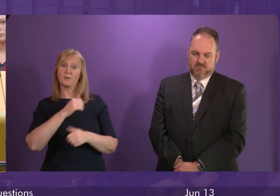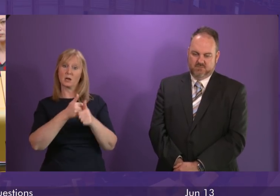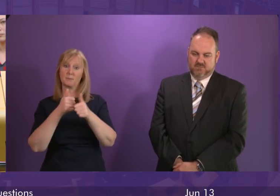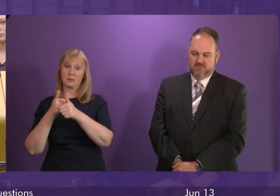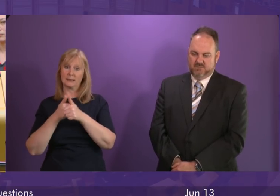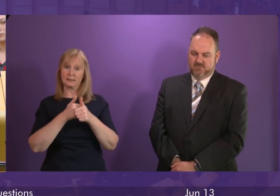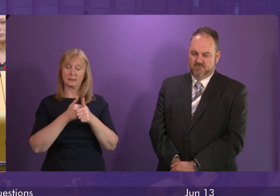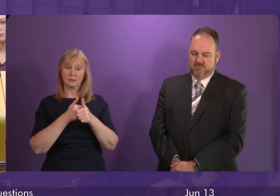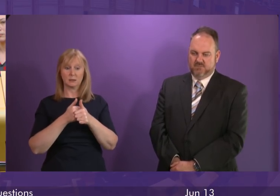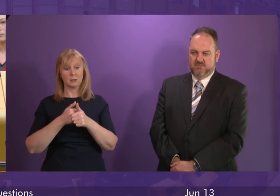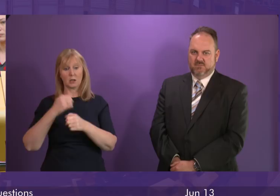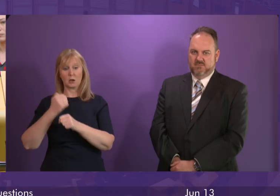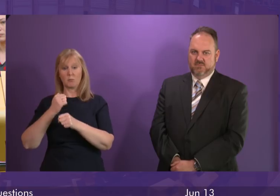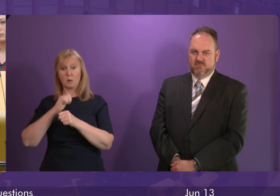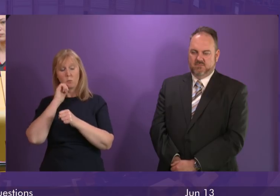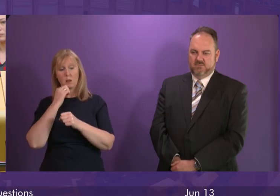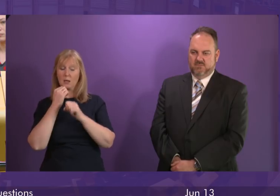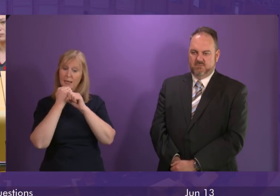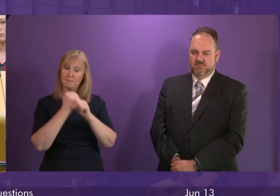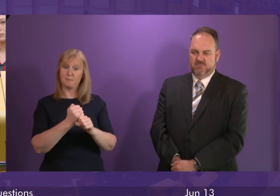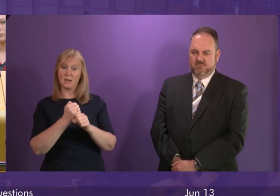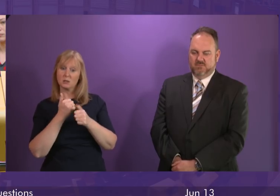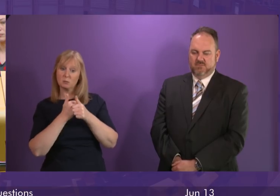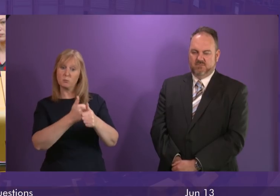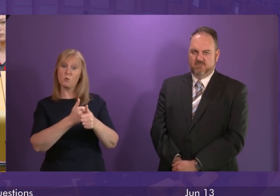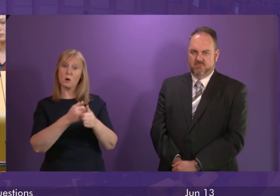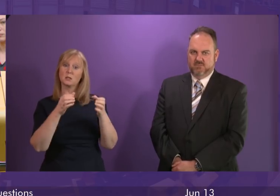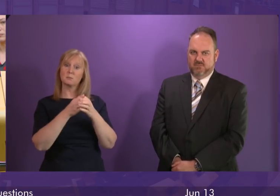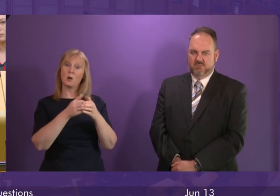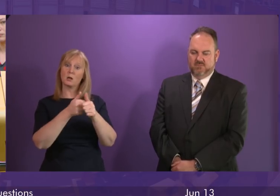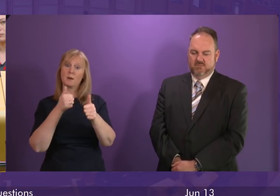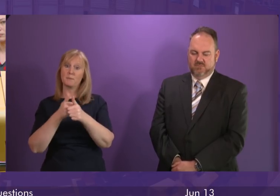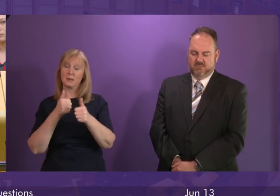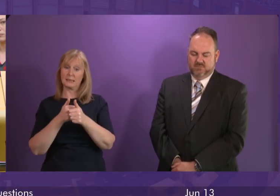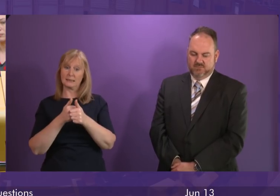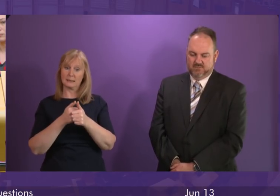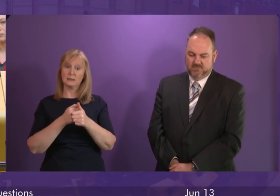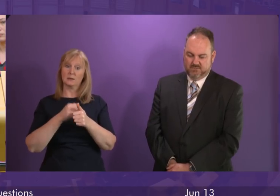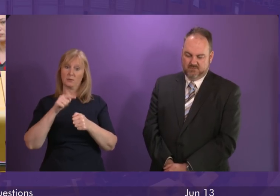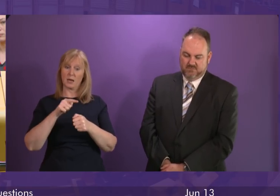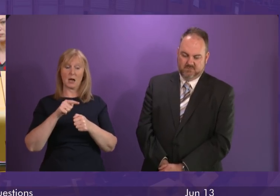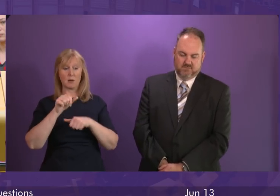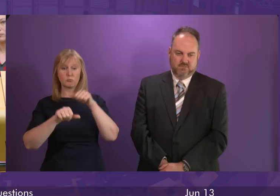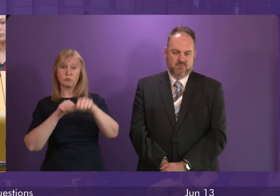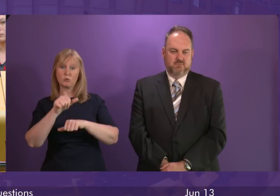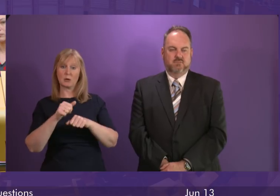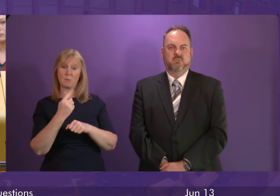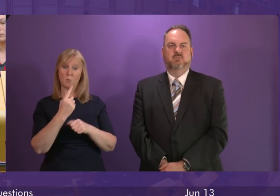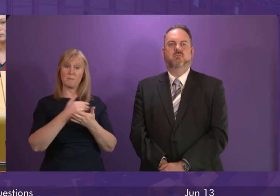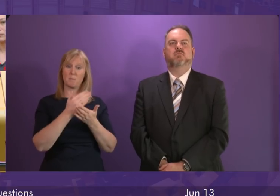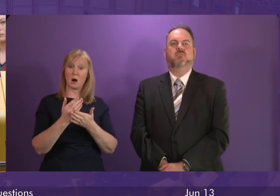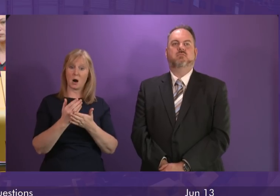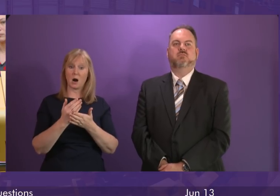The Government is committed to supporting small businesses. Of course the co-investment programme is just one part of the Scottish Growth Scheme which is funding